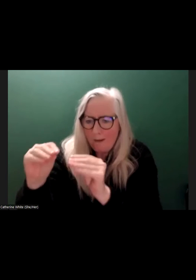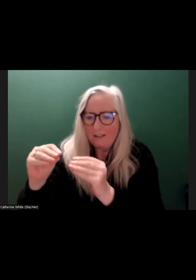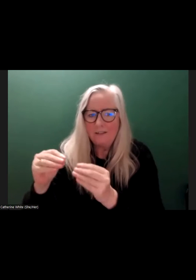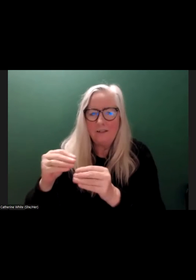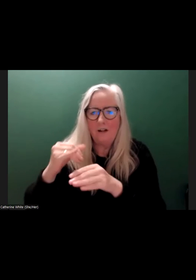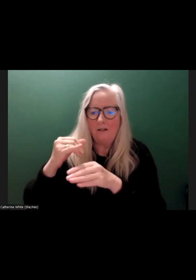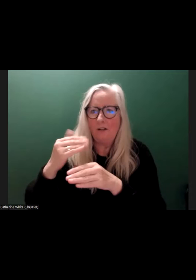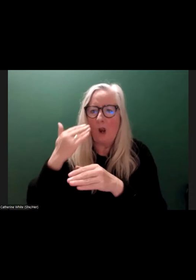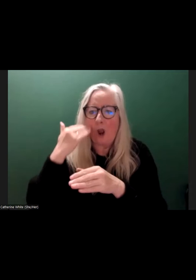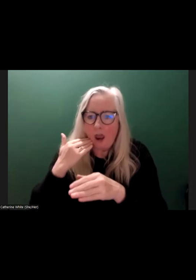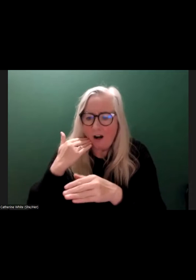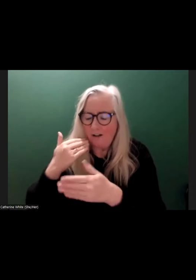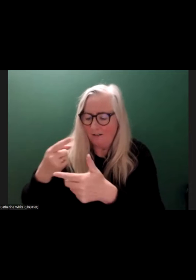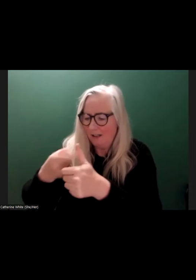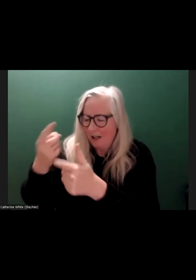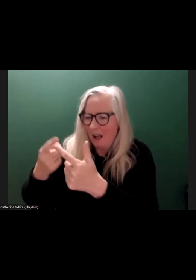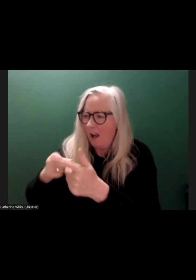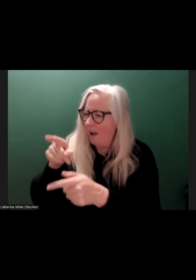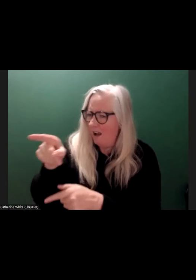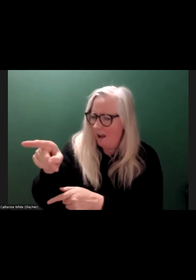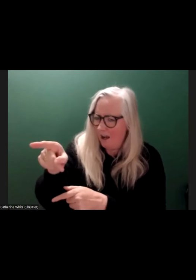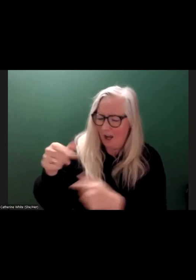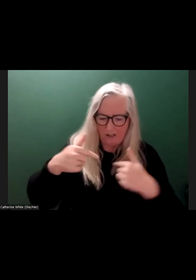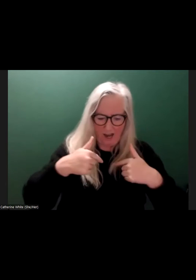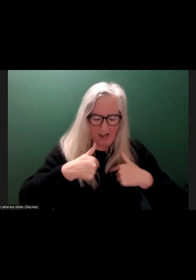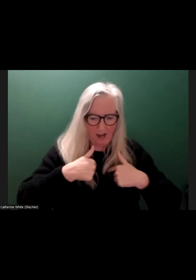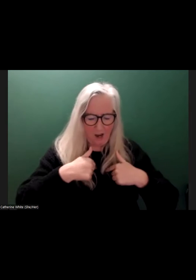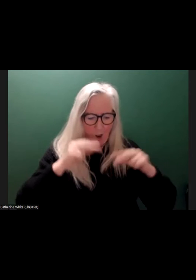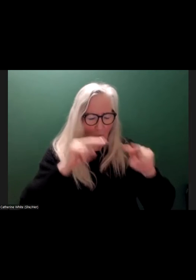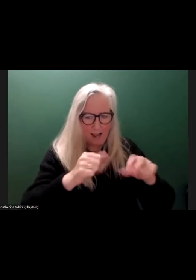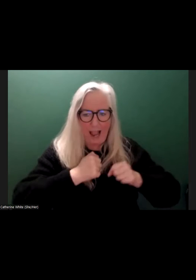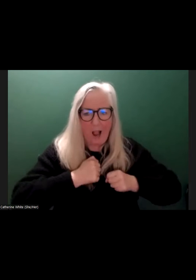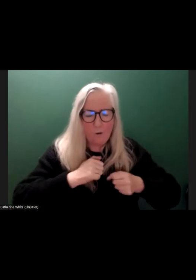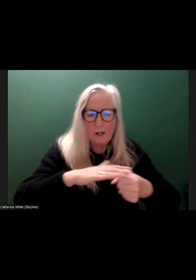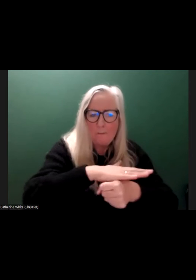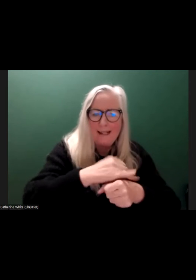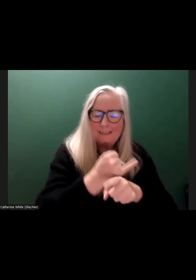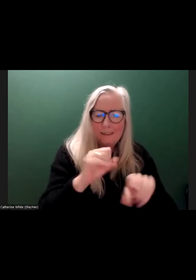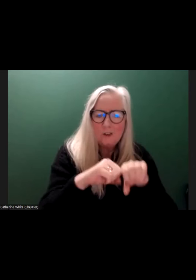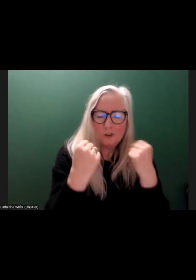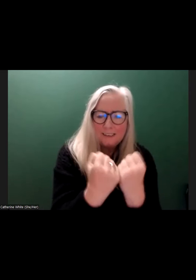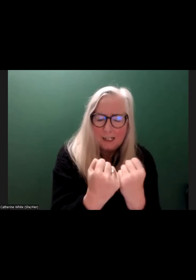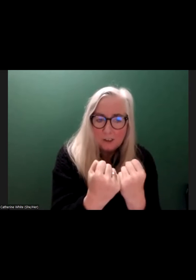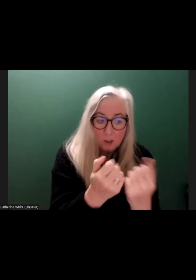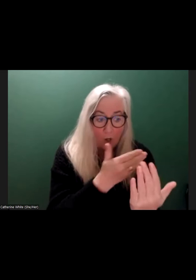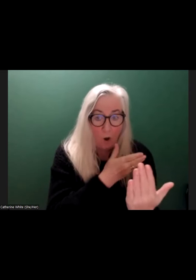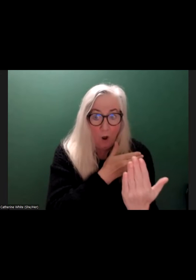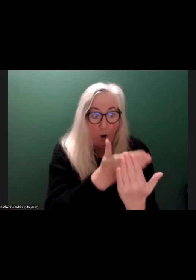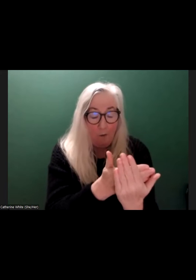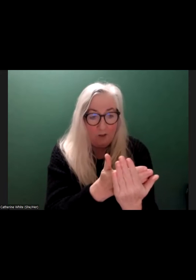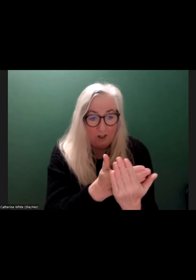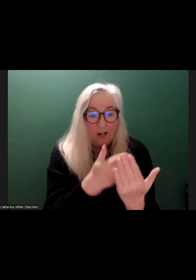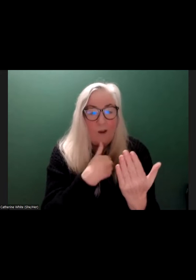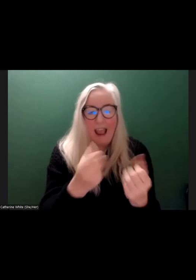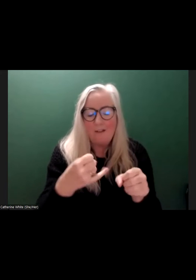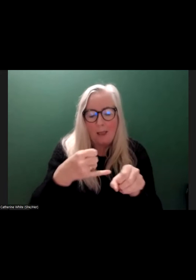And it became a conversation about what is our place in society. So, up to this point, we had an issue called the